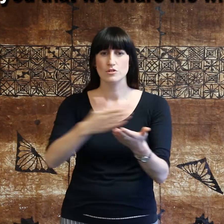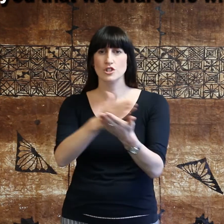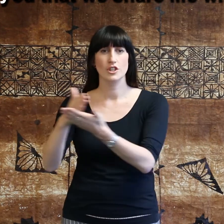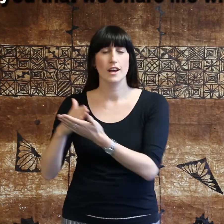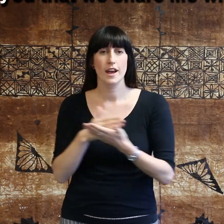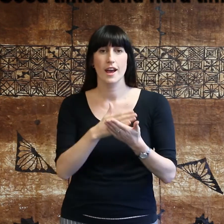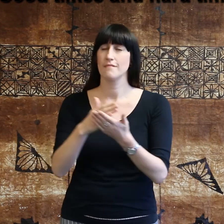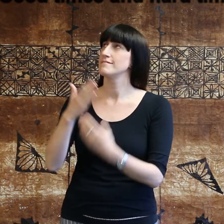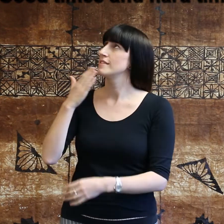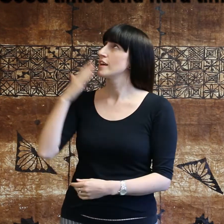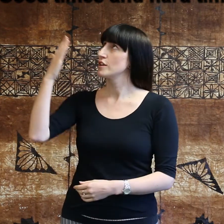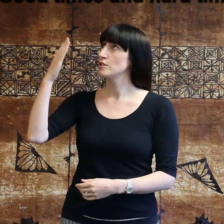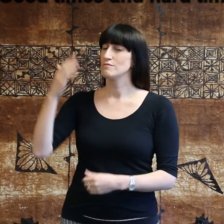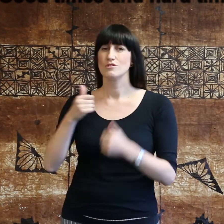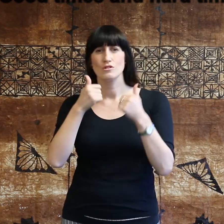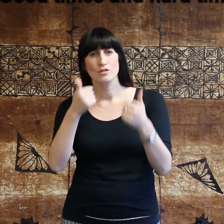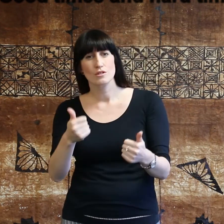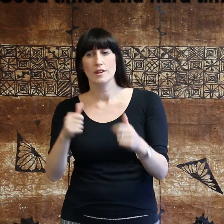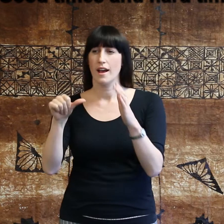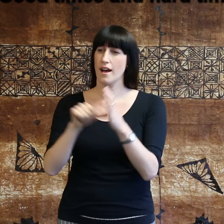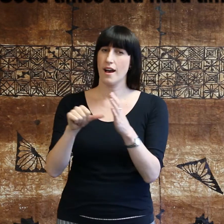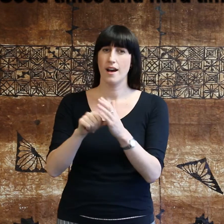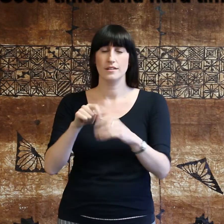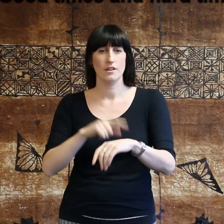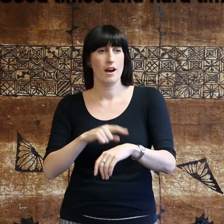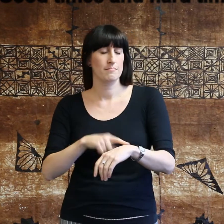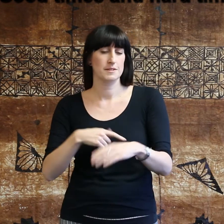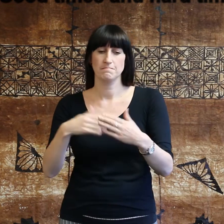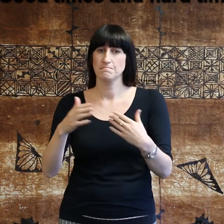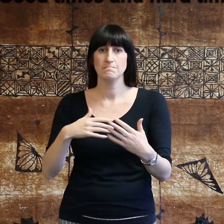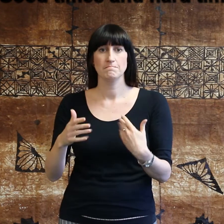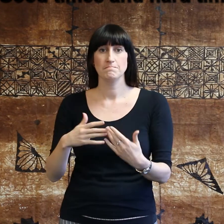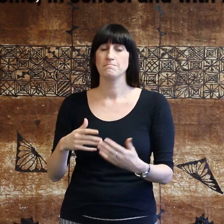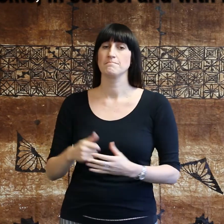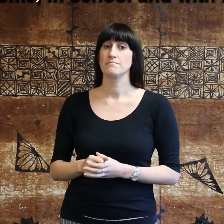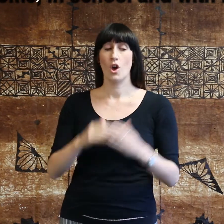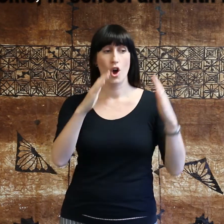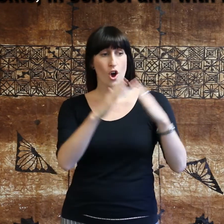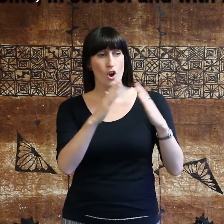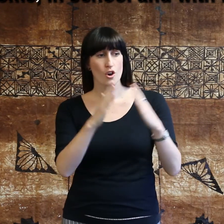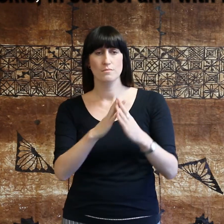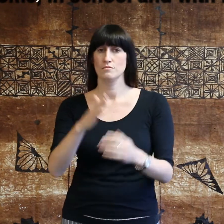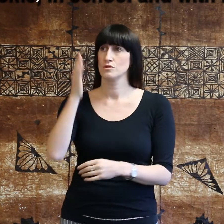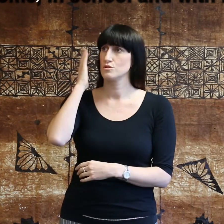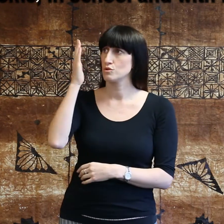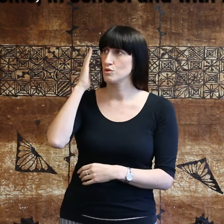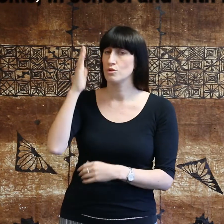Good times and hard times, at home, in school